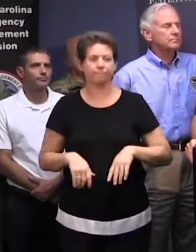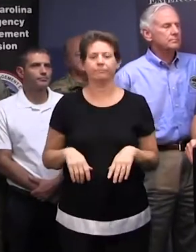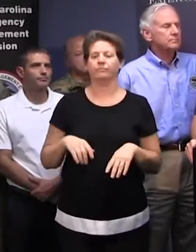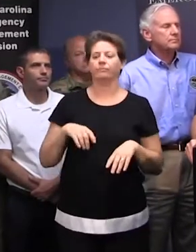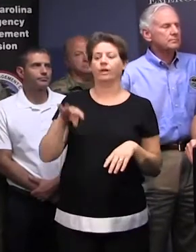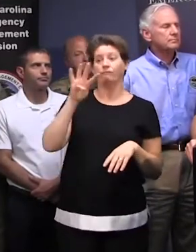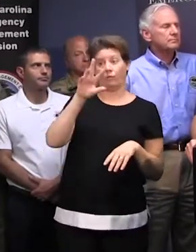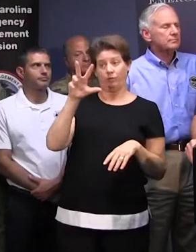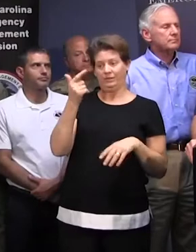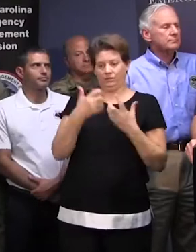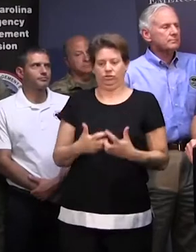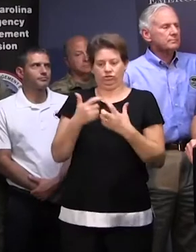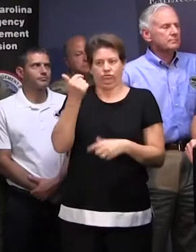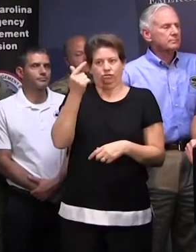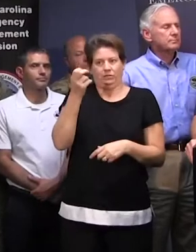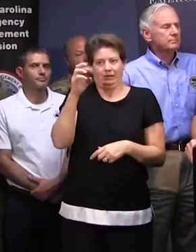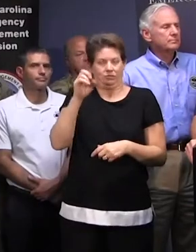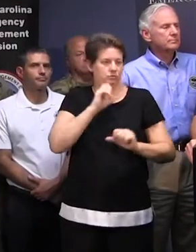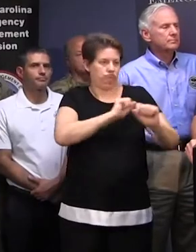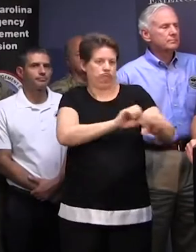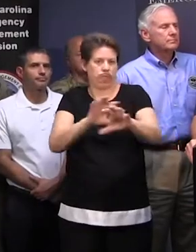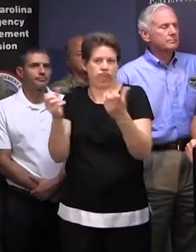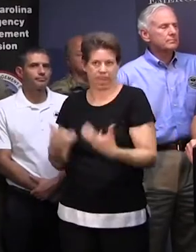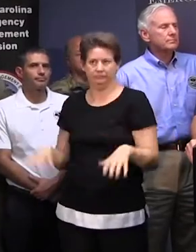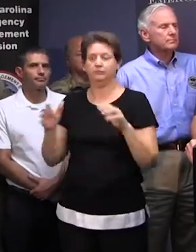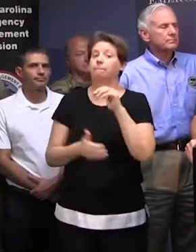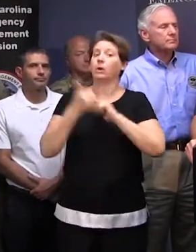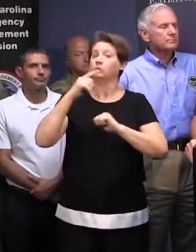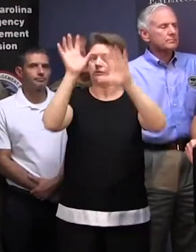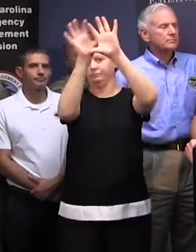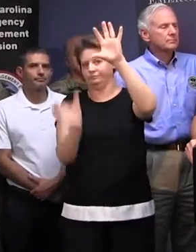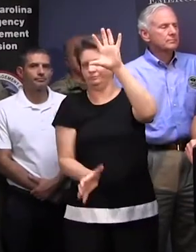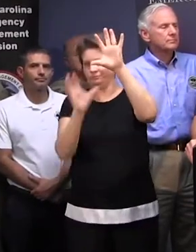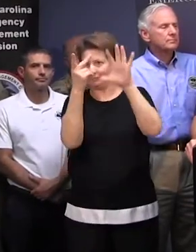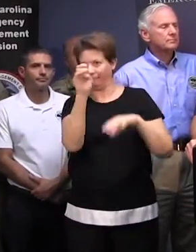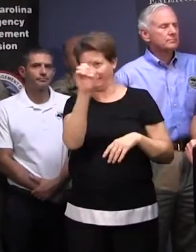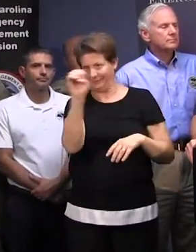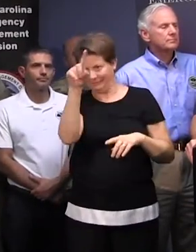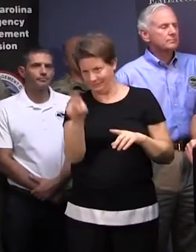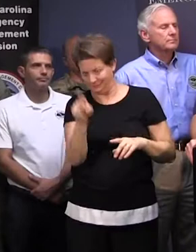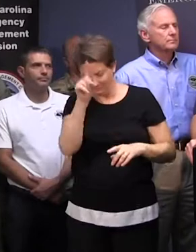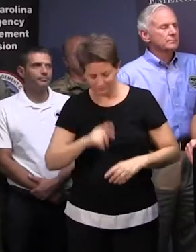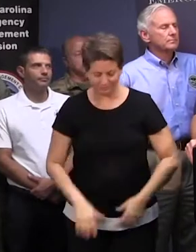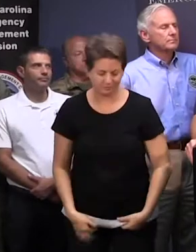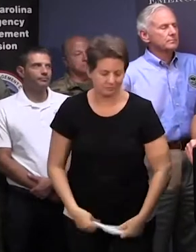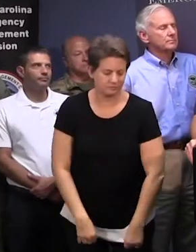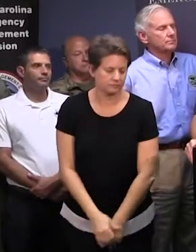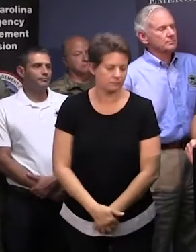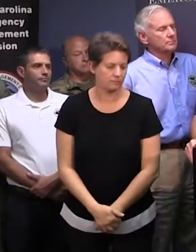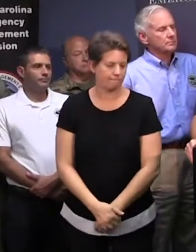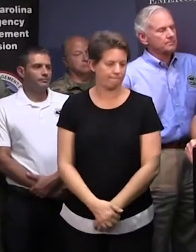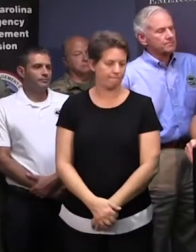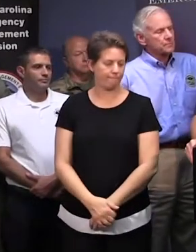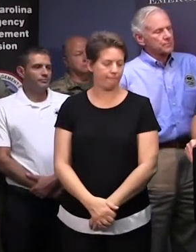43 generators to date in various locations, but primarily along the coast and the PD area. Just a reminder